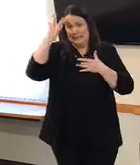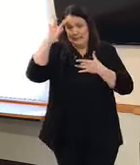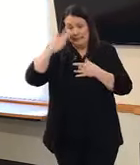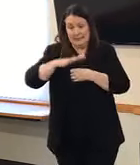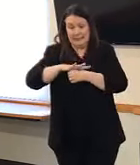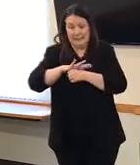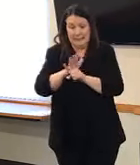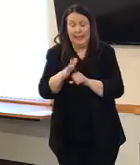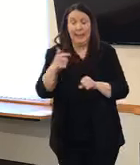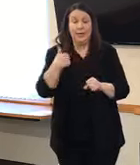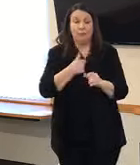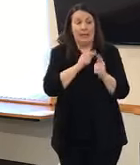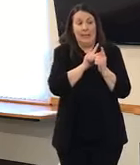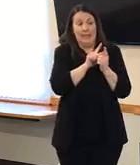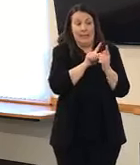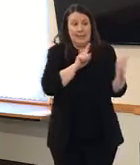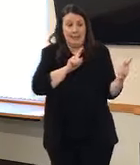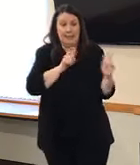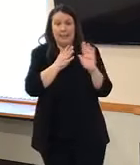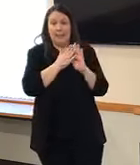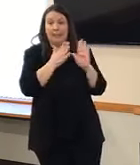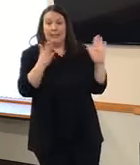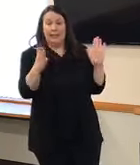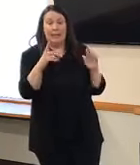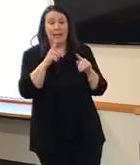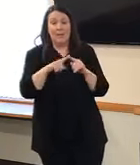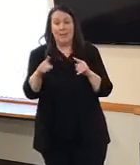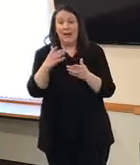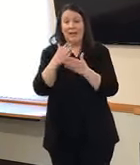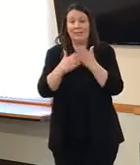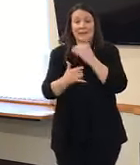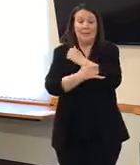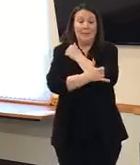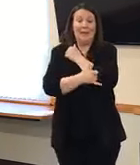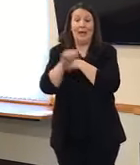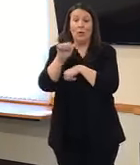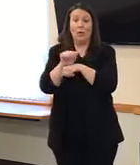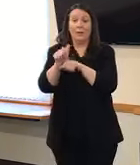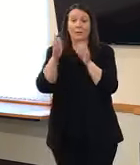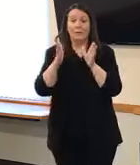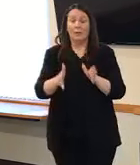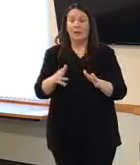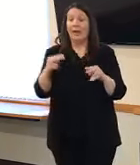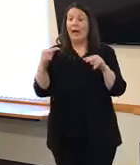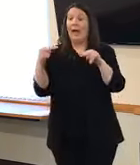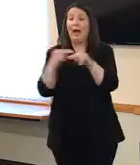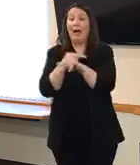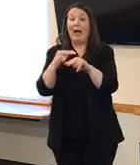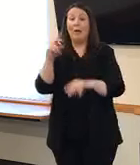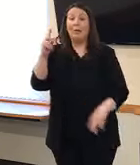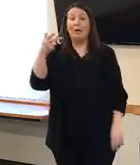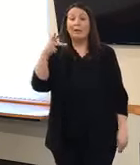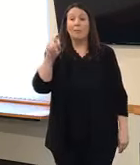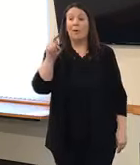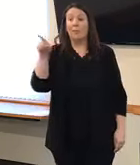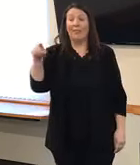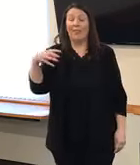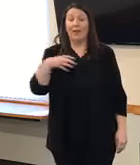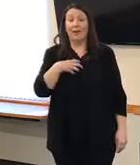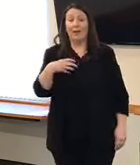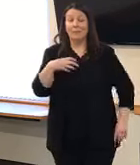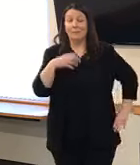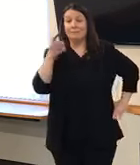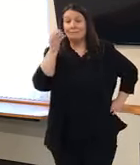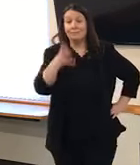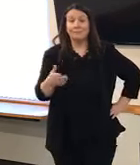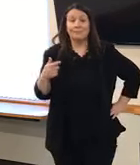all doing our part social distancing. But we have county employees, for example, the highway department employees complaining that, you know, they're